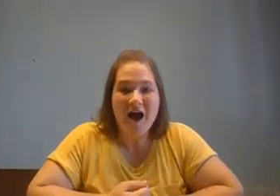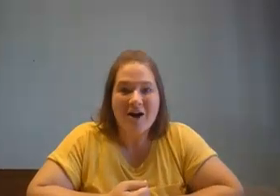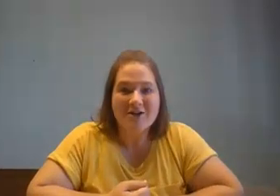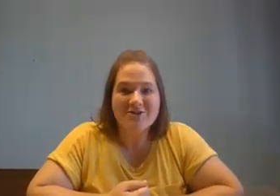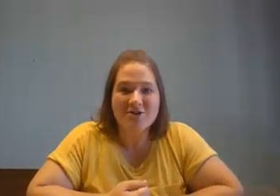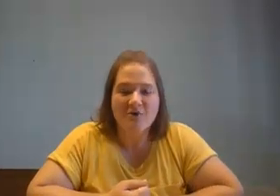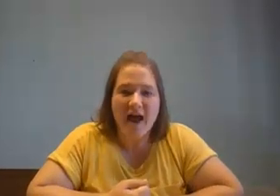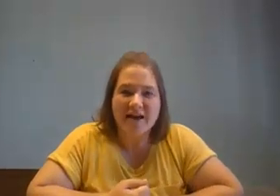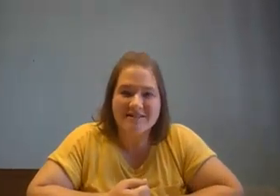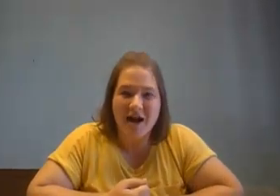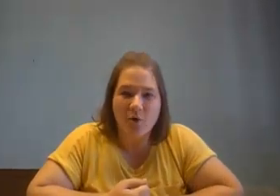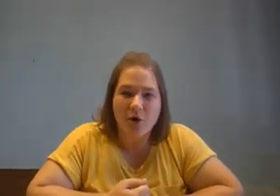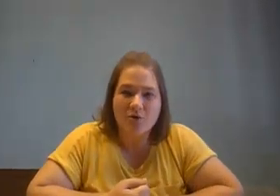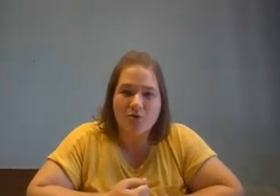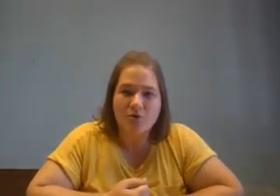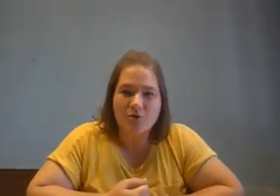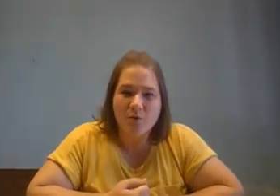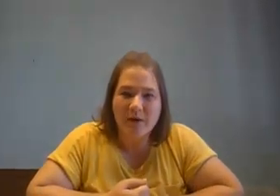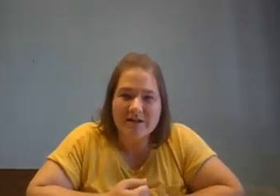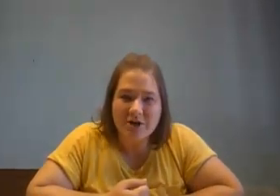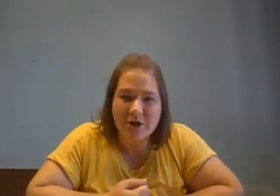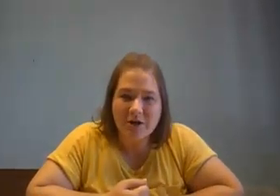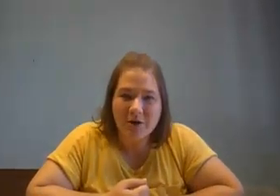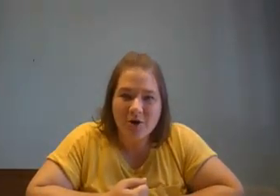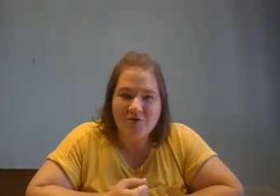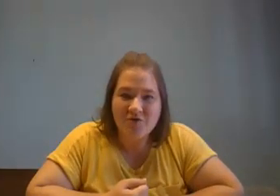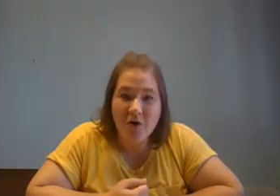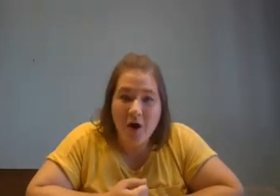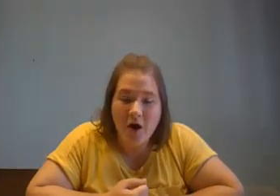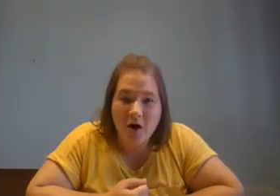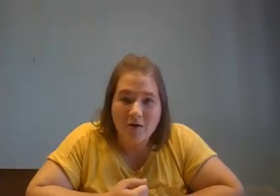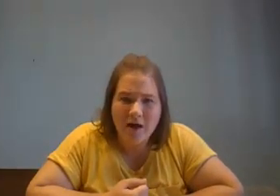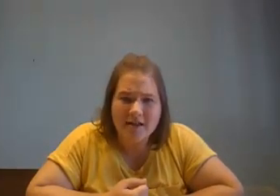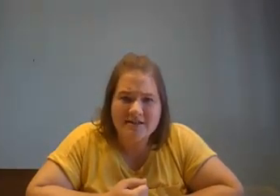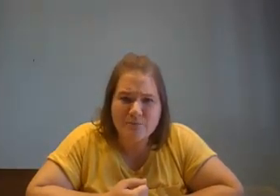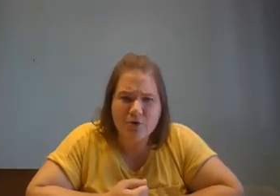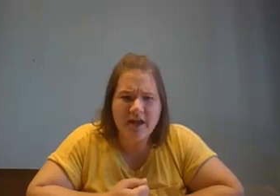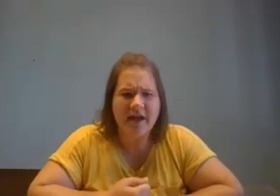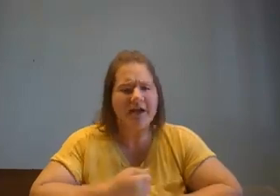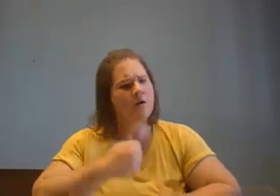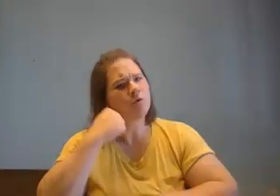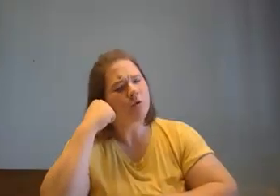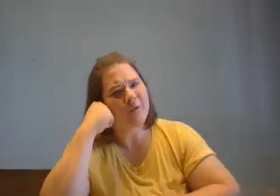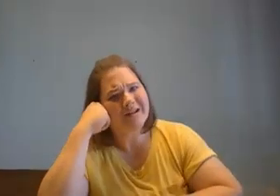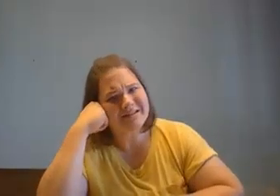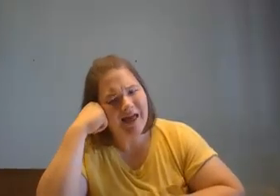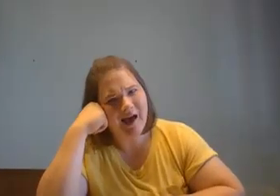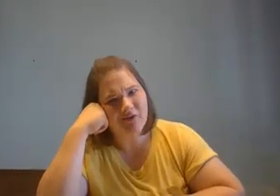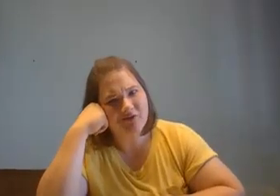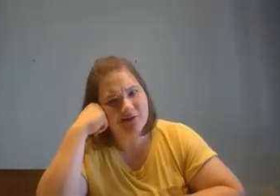So we've acted out winter, fall, and spring. What's left?